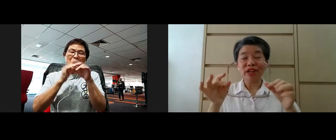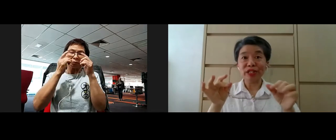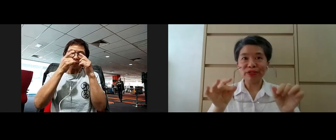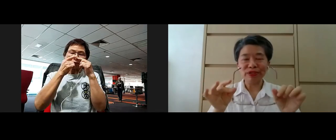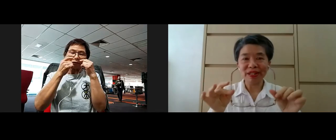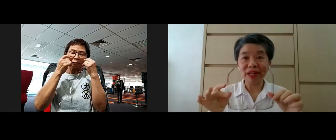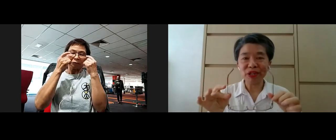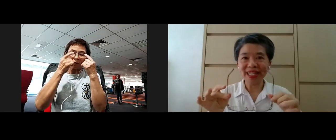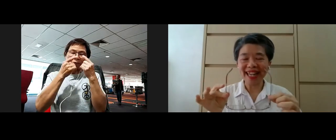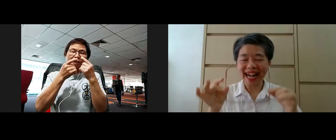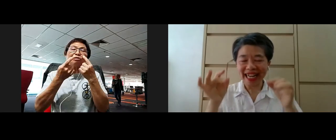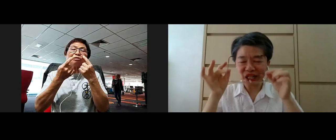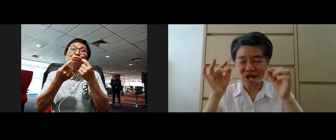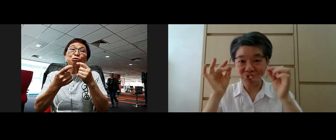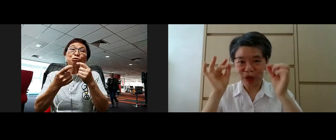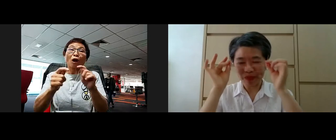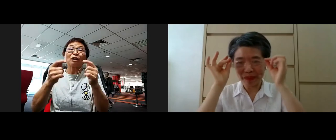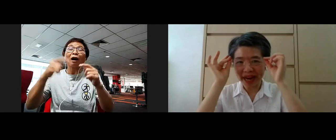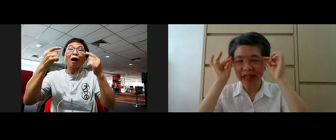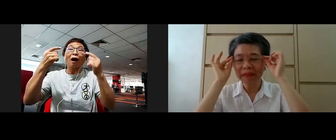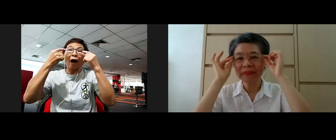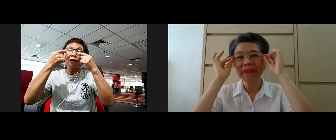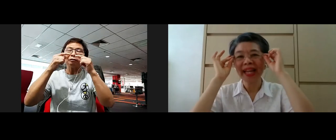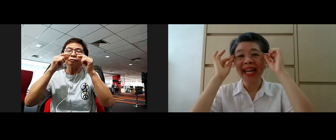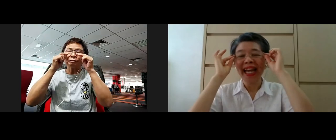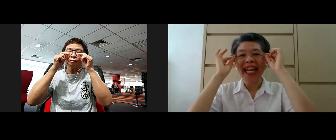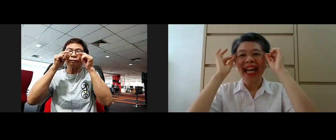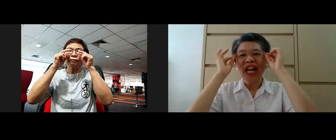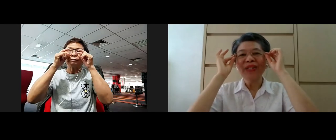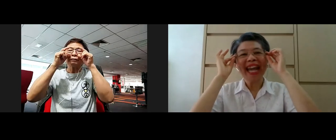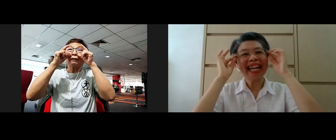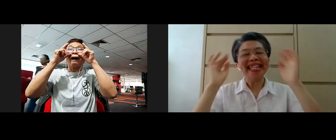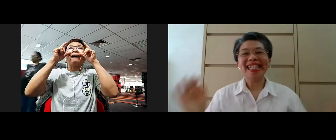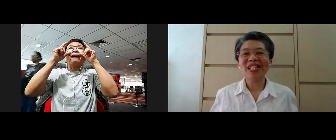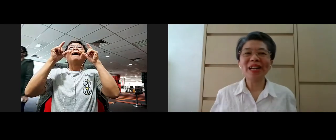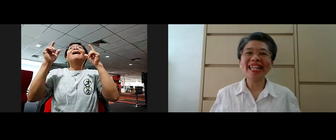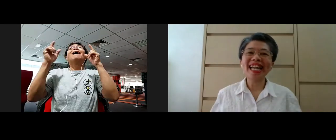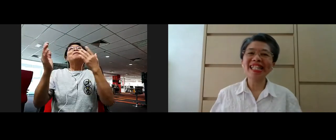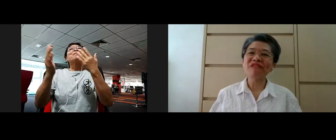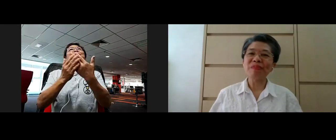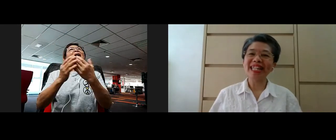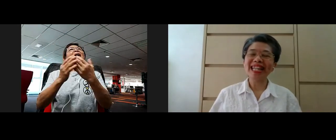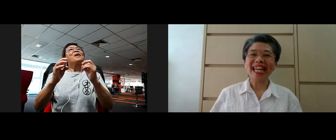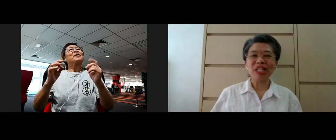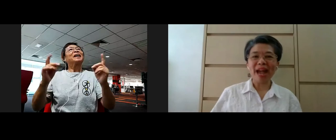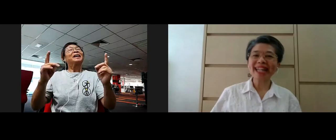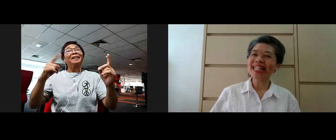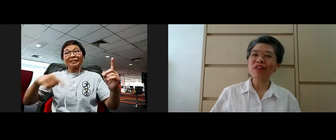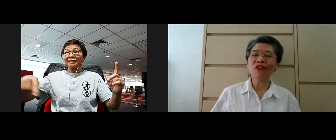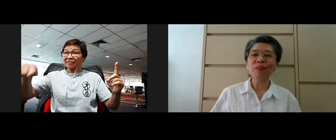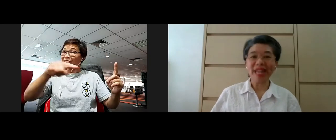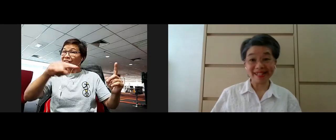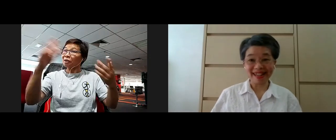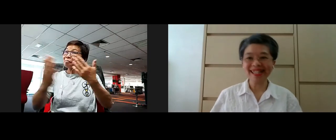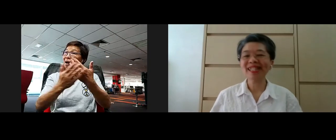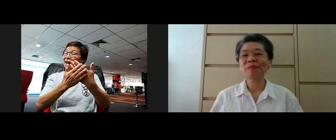trying to make sure that the eyes are fully open back. Okay, so I guess everybody is back